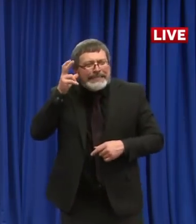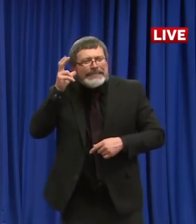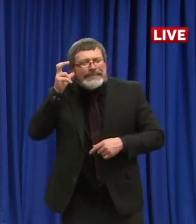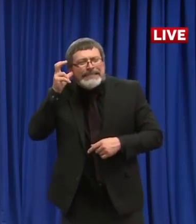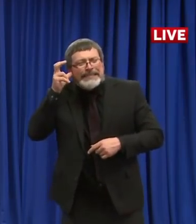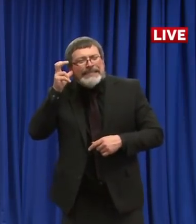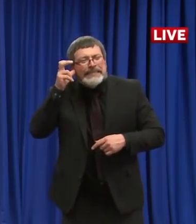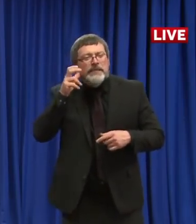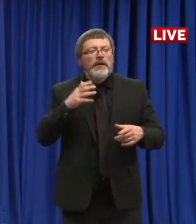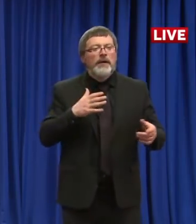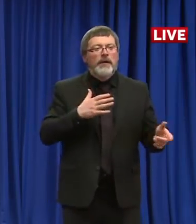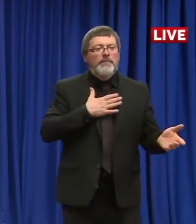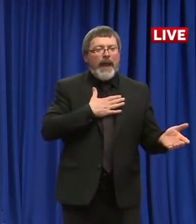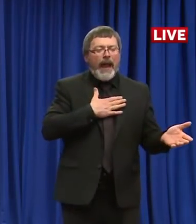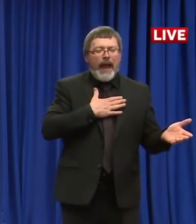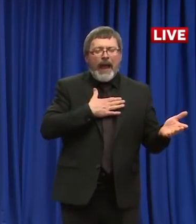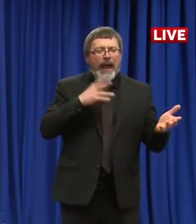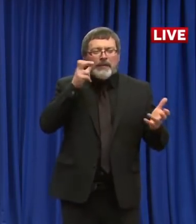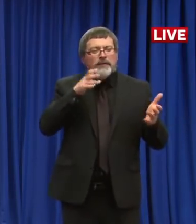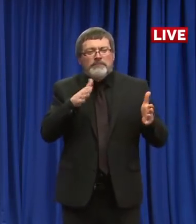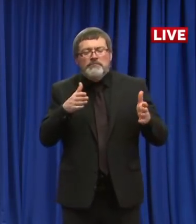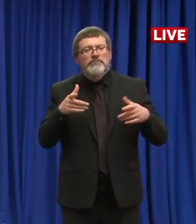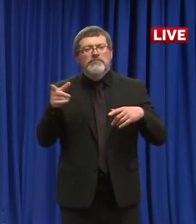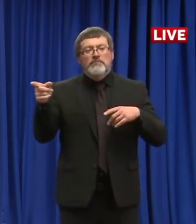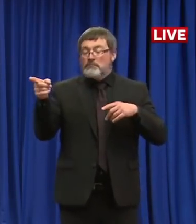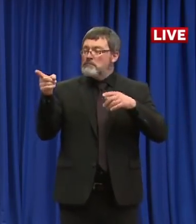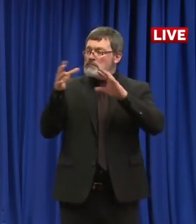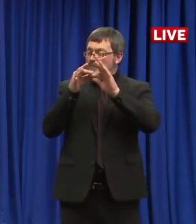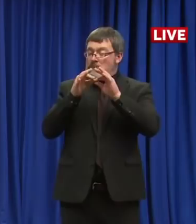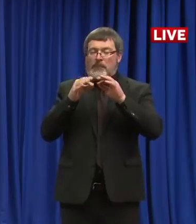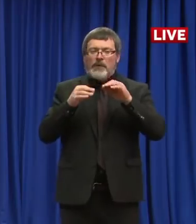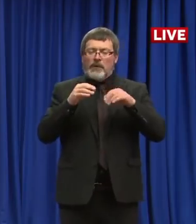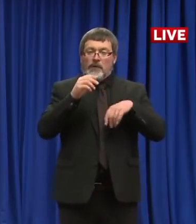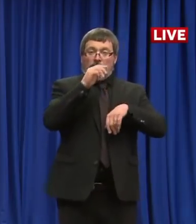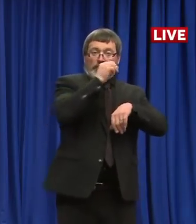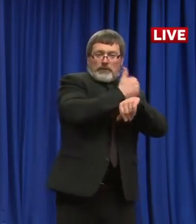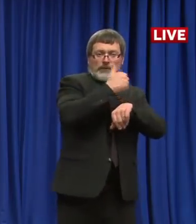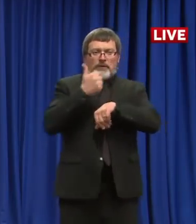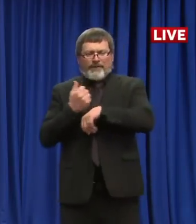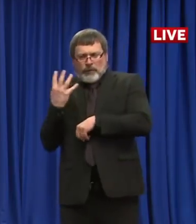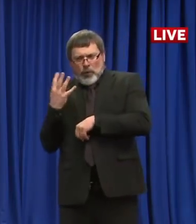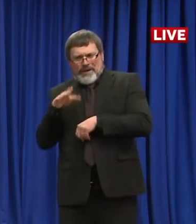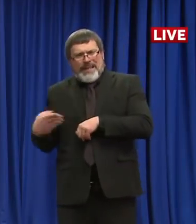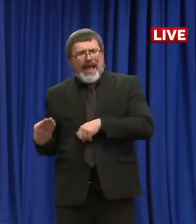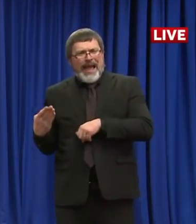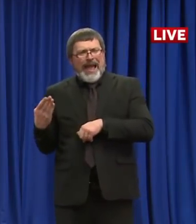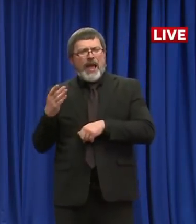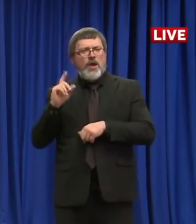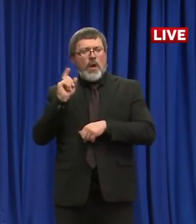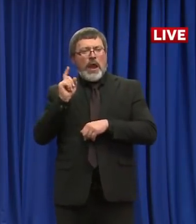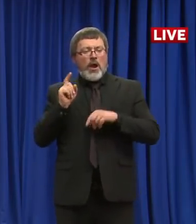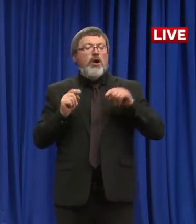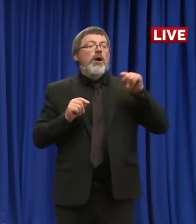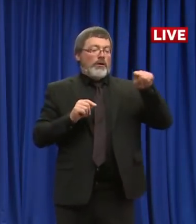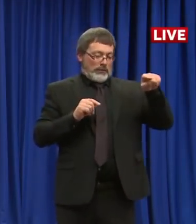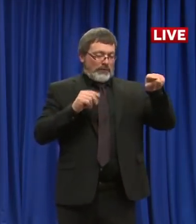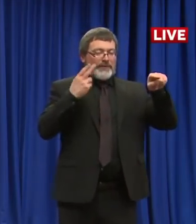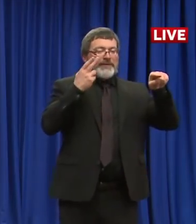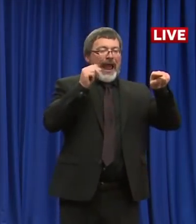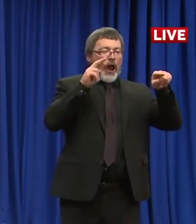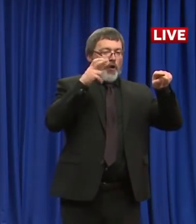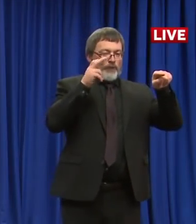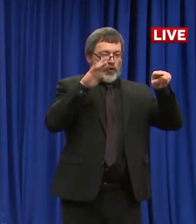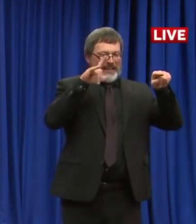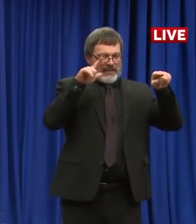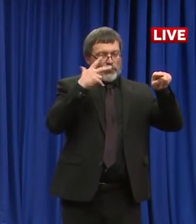I thought I heard three at Hanover Hill, but I couldn't hear the fourth. One at Huntington. Sorry. you know roughly